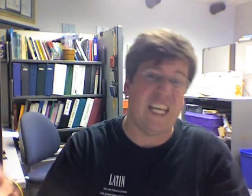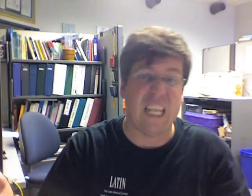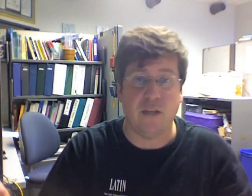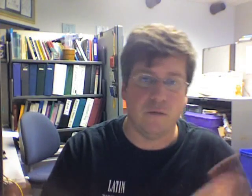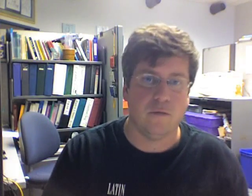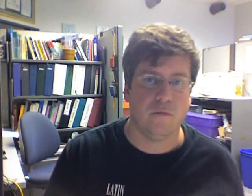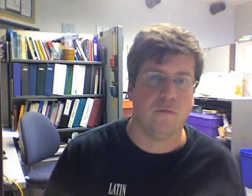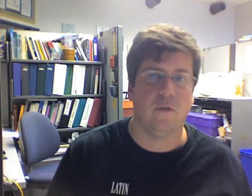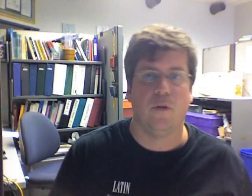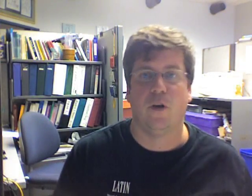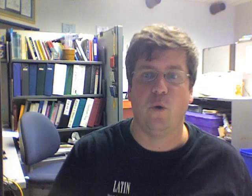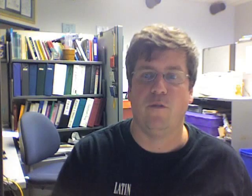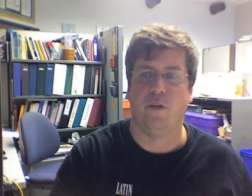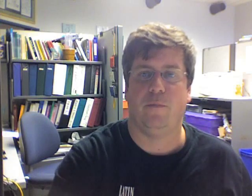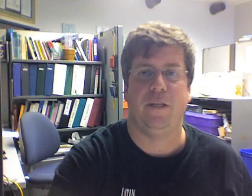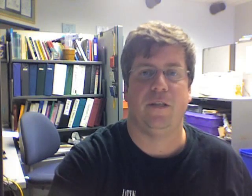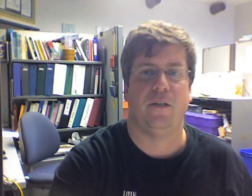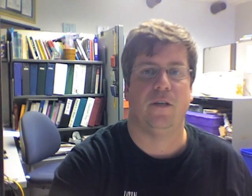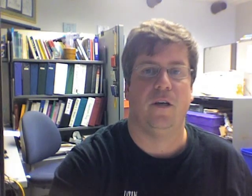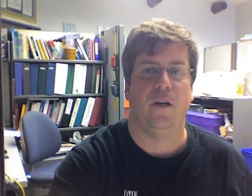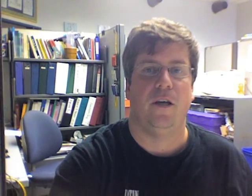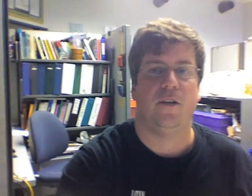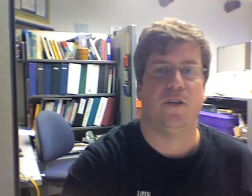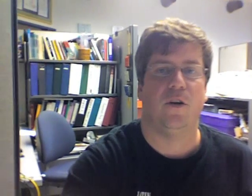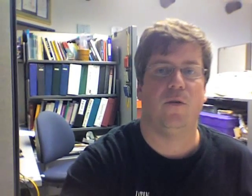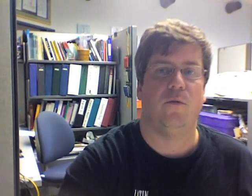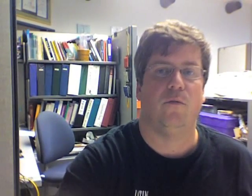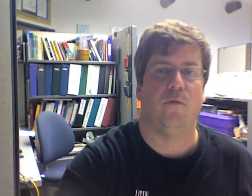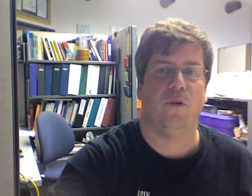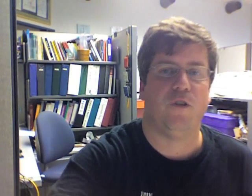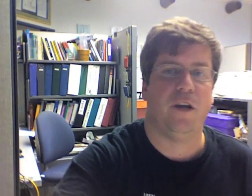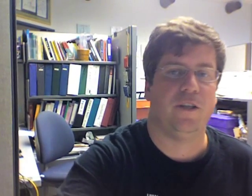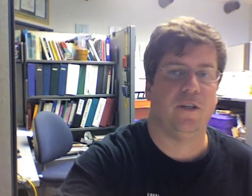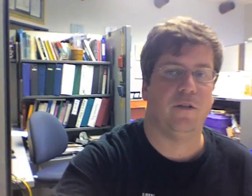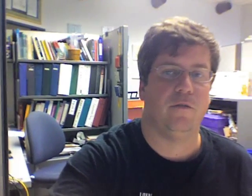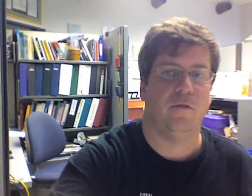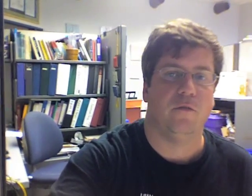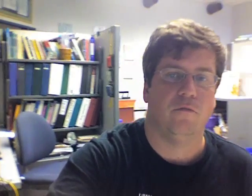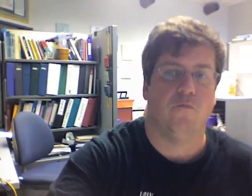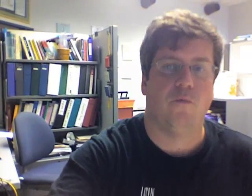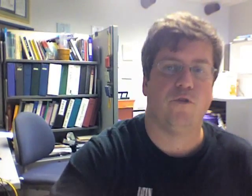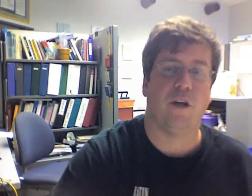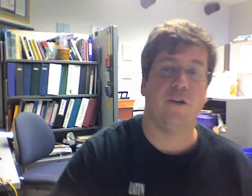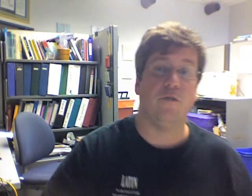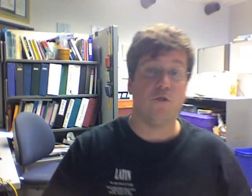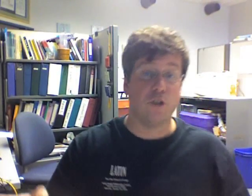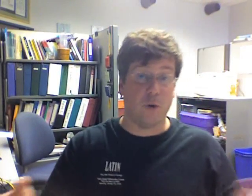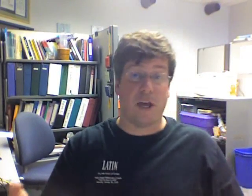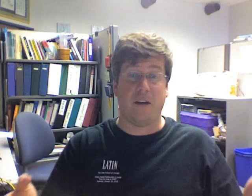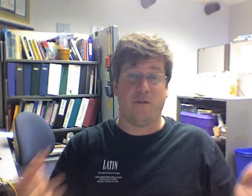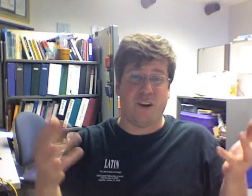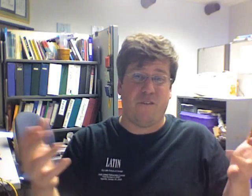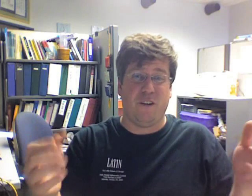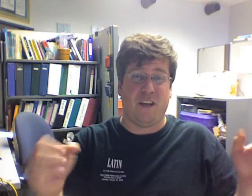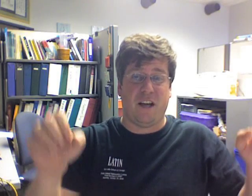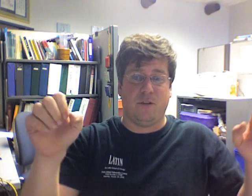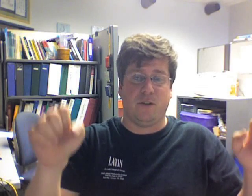equivalent pieces. And so we're trying to, we're trying to show that, trying to figure that out. So